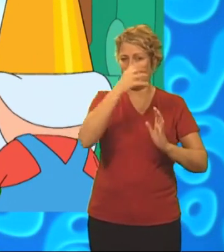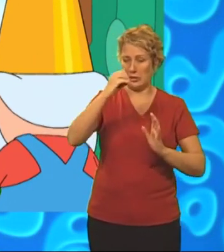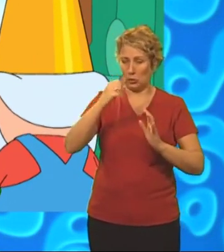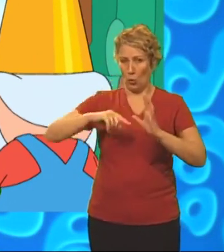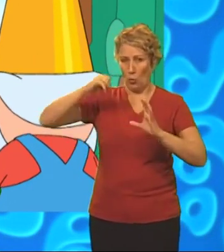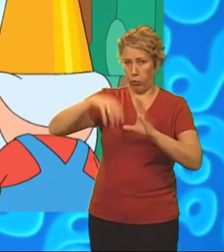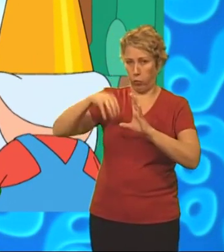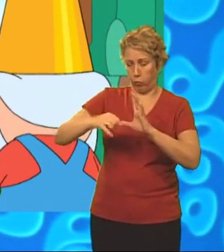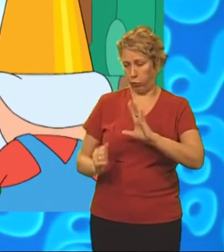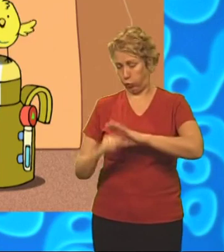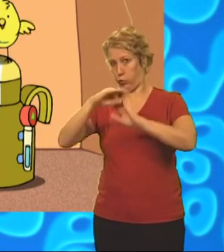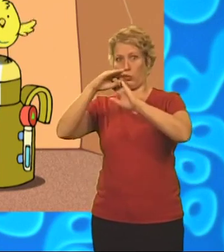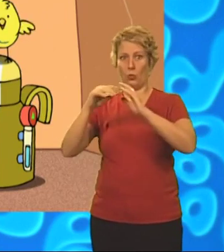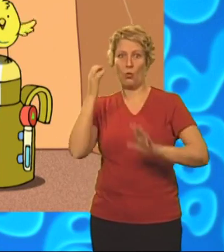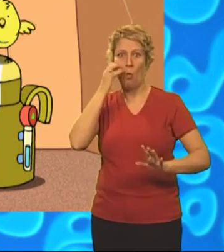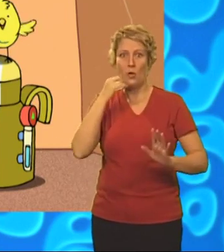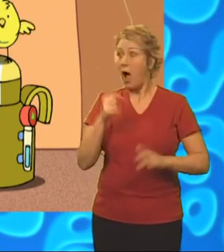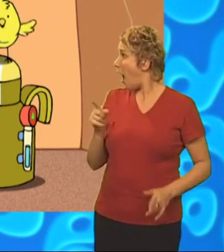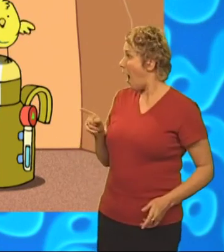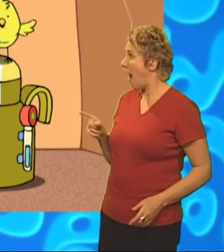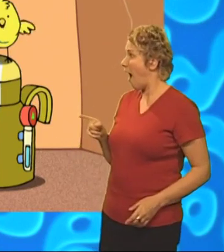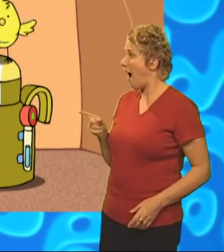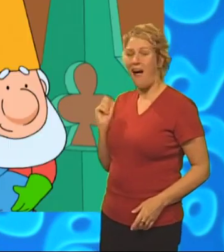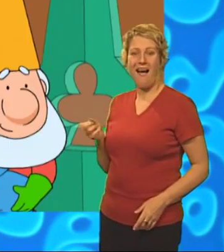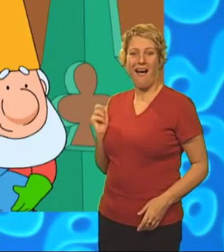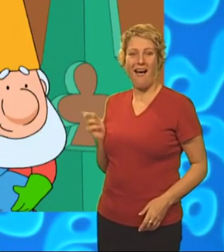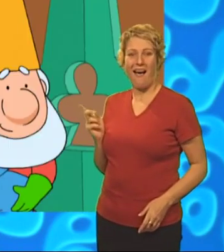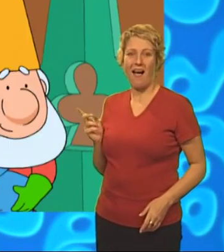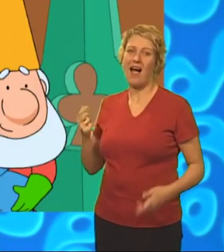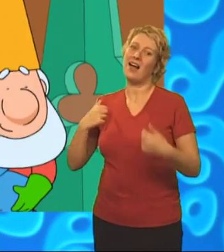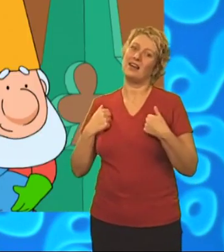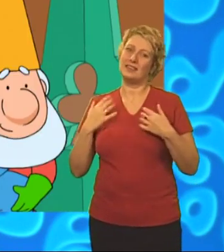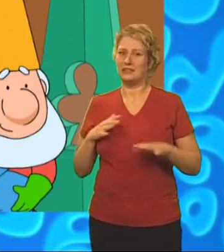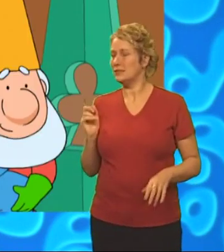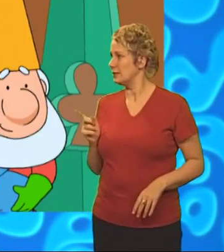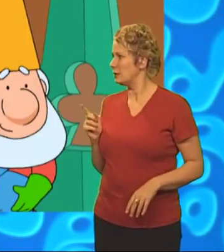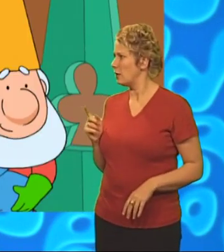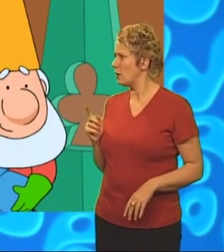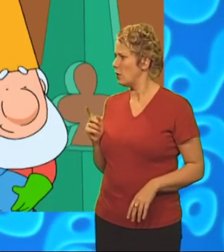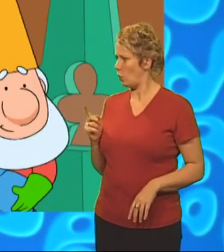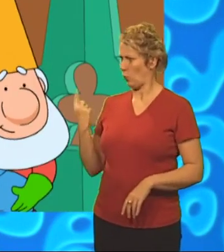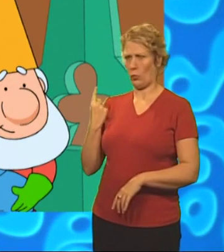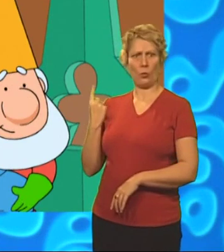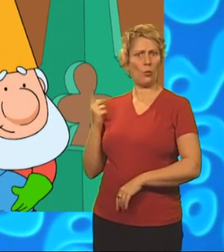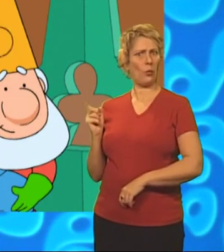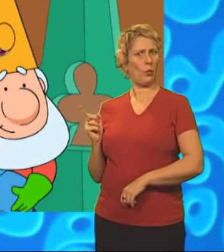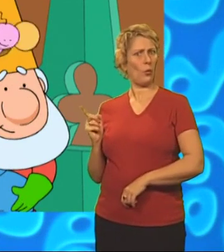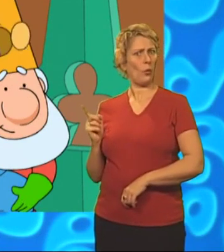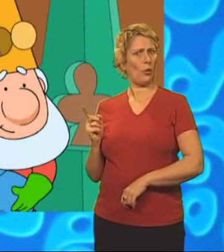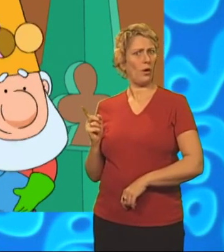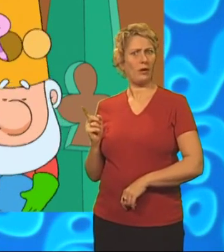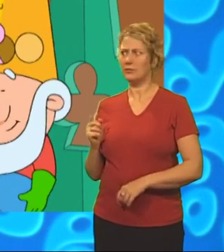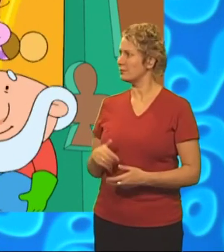Only I need to... Ah, there it is. Ah, hello. Who's this, then?